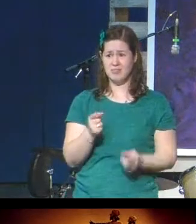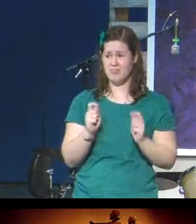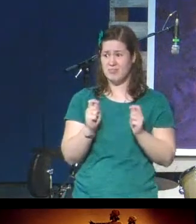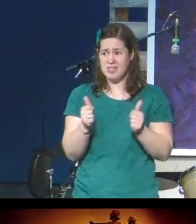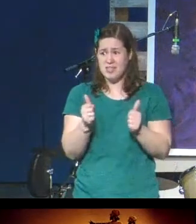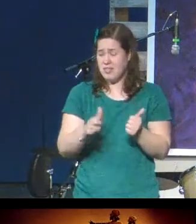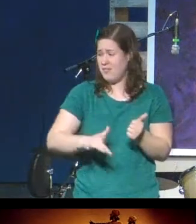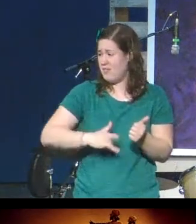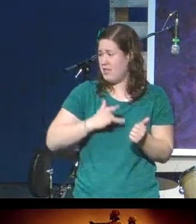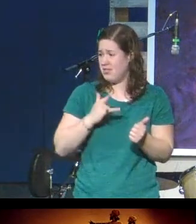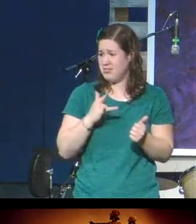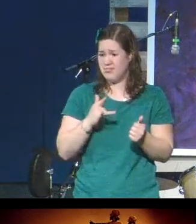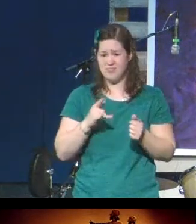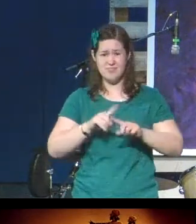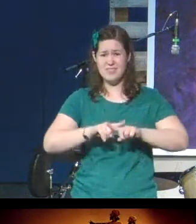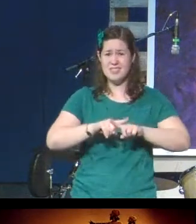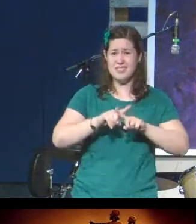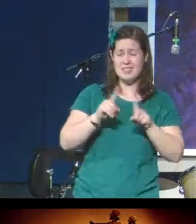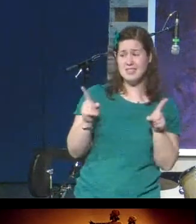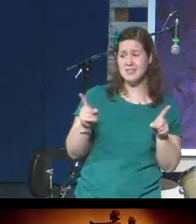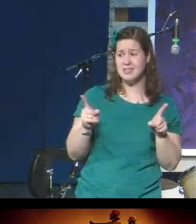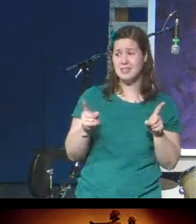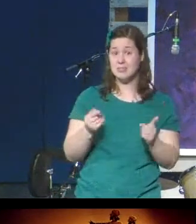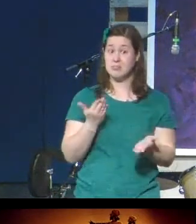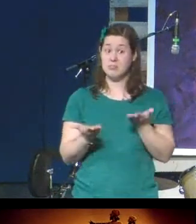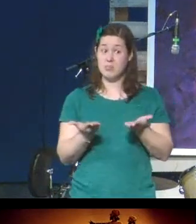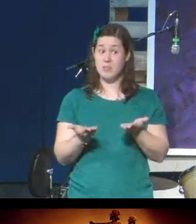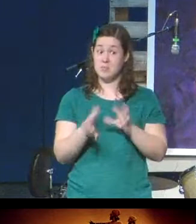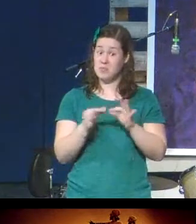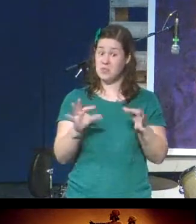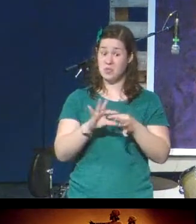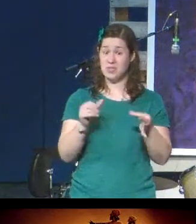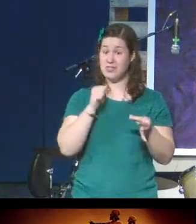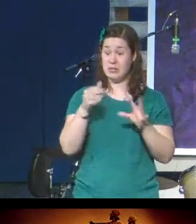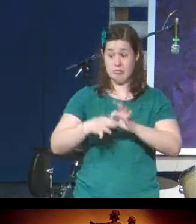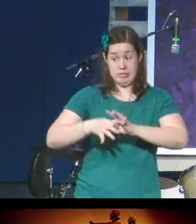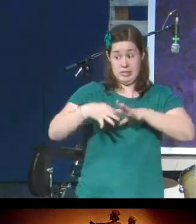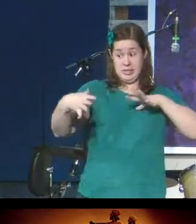Maybe this story is not as disconnected to our own as we might think.